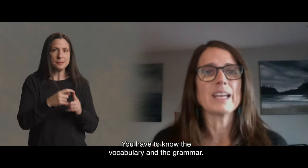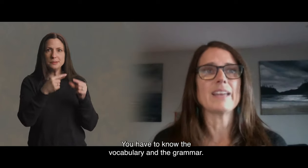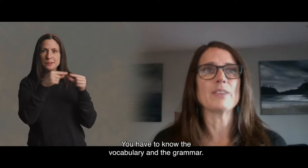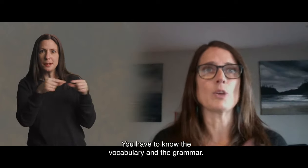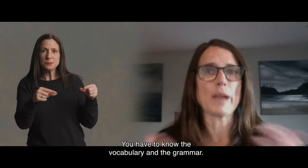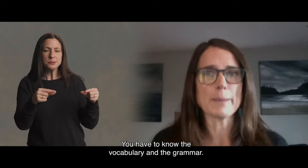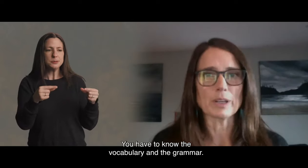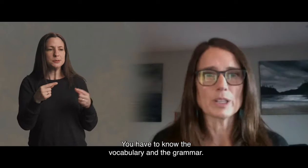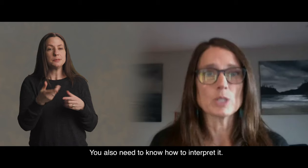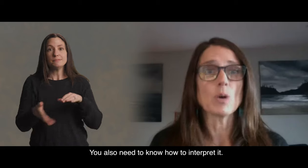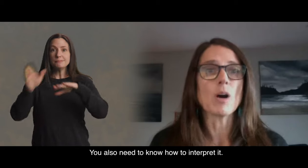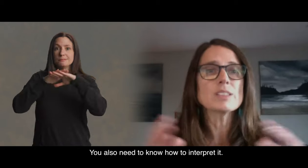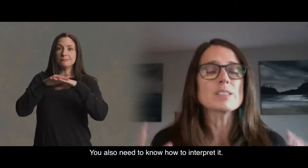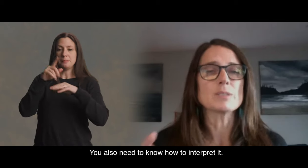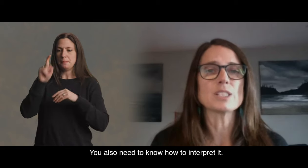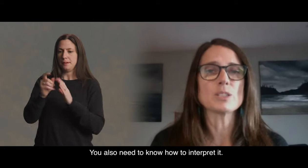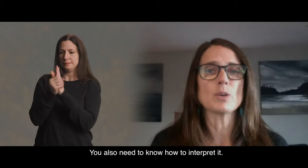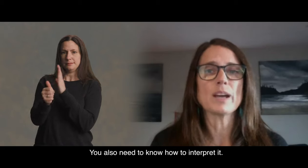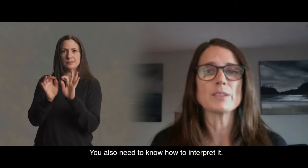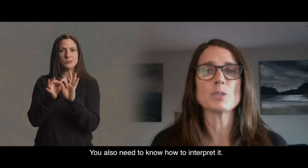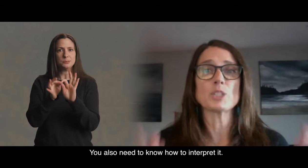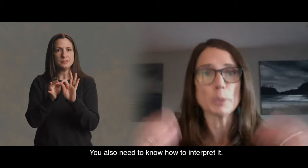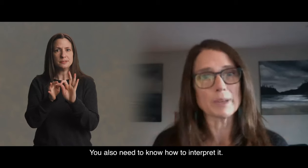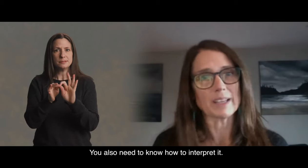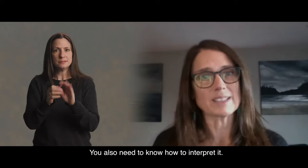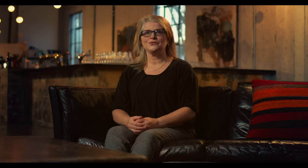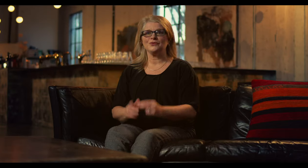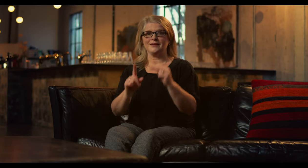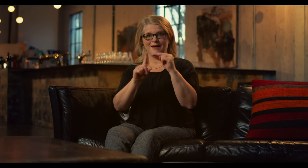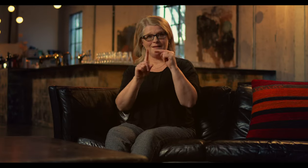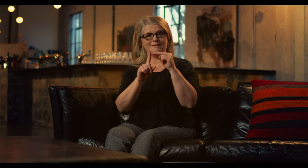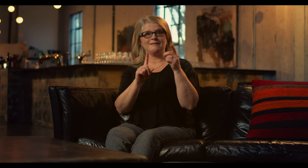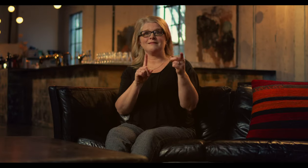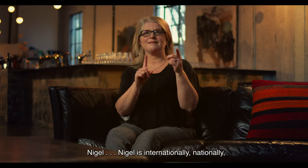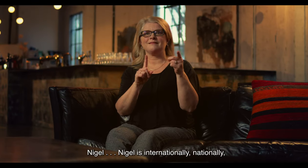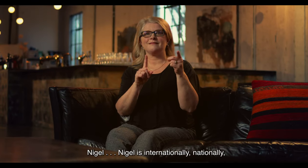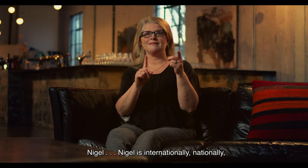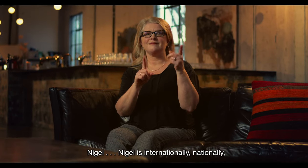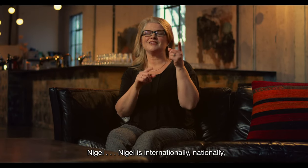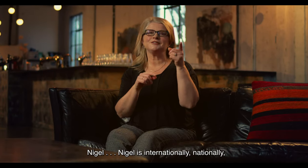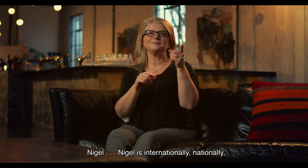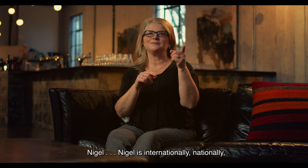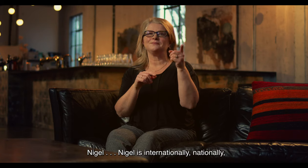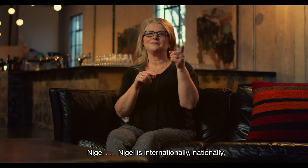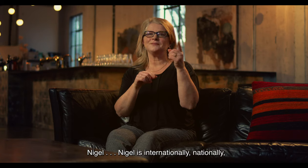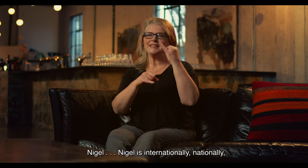and the grammar. You also need to know how to interpret it. Nigel.